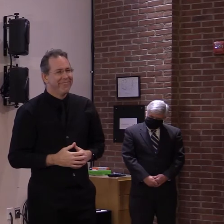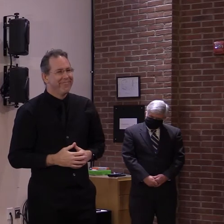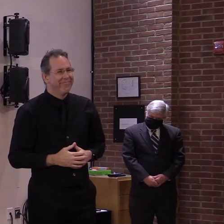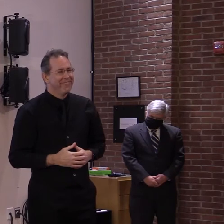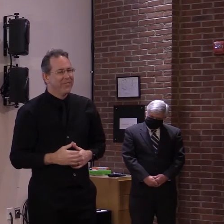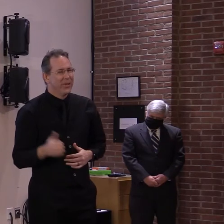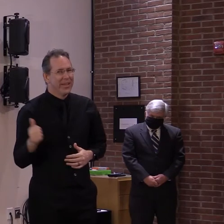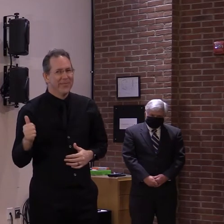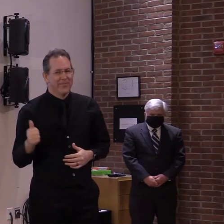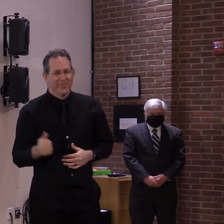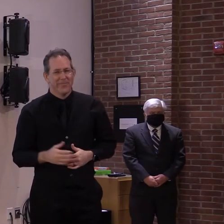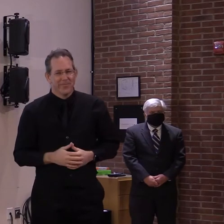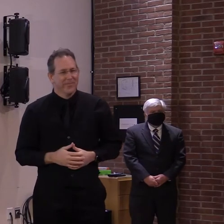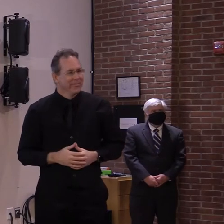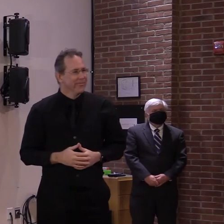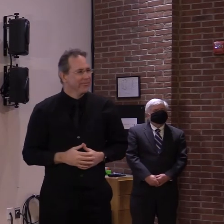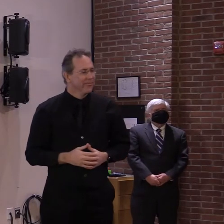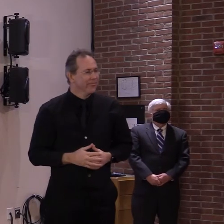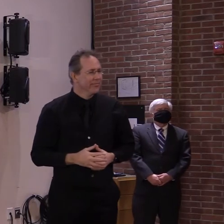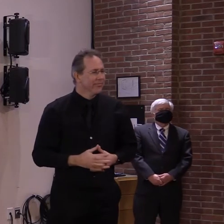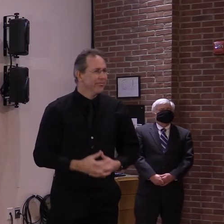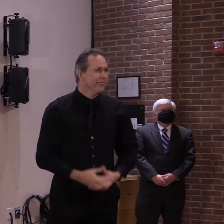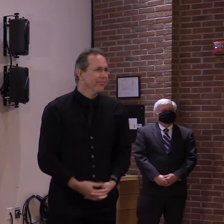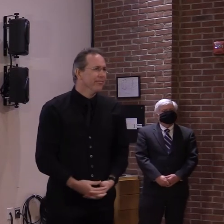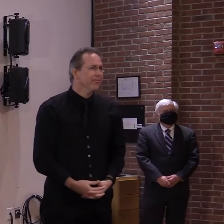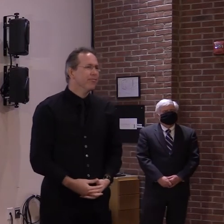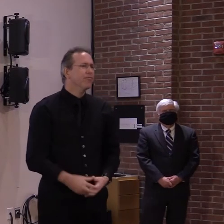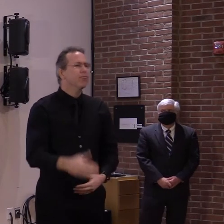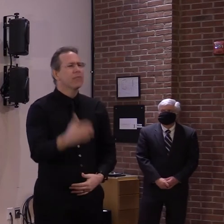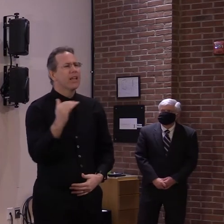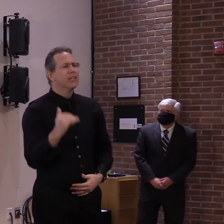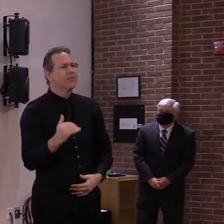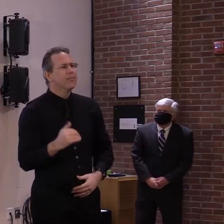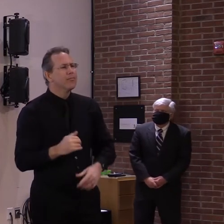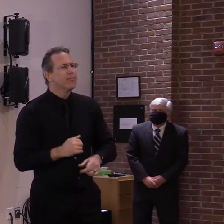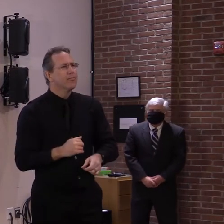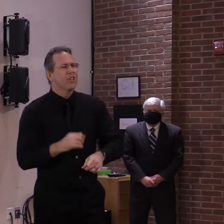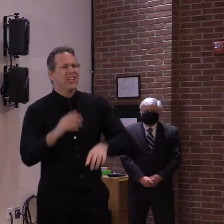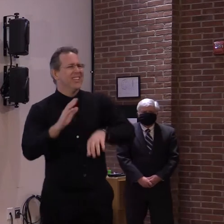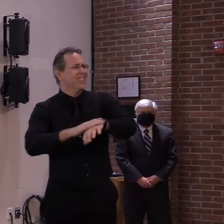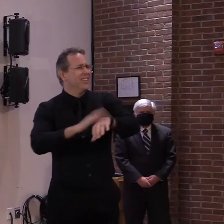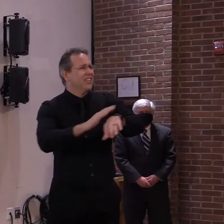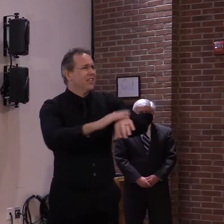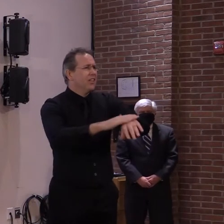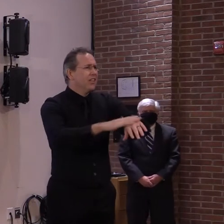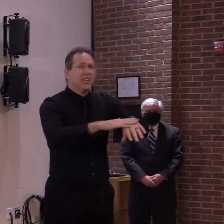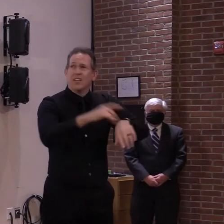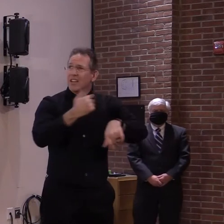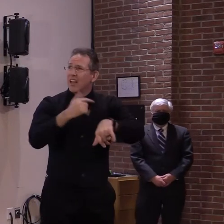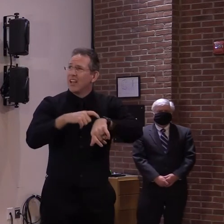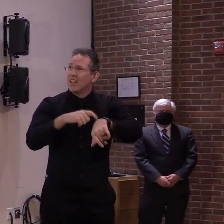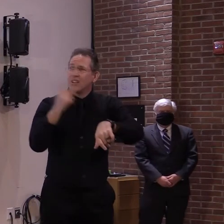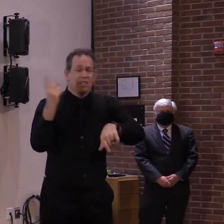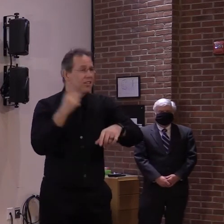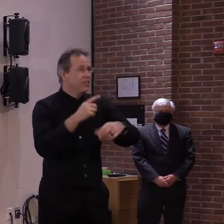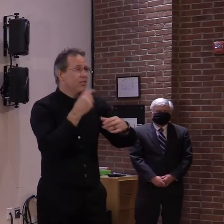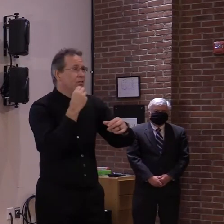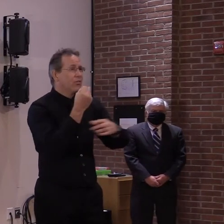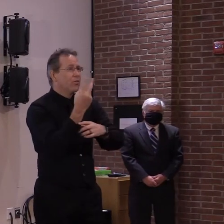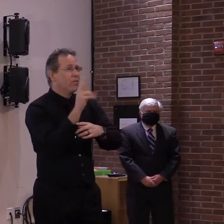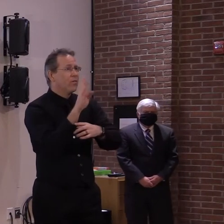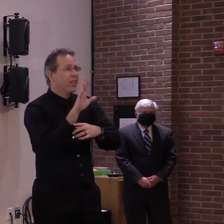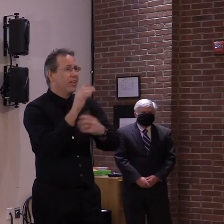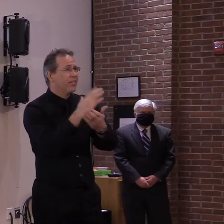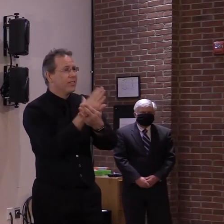All right. Thank you. All right. Thank Just a quick contact. We're closing in on 1250 and we still have